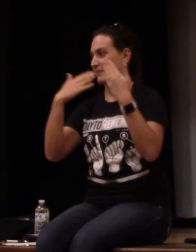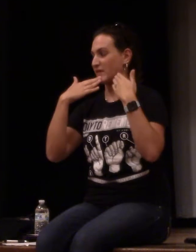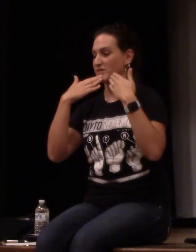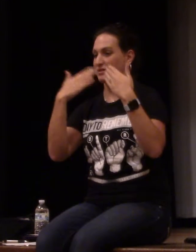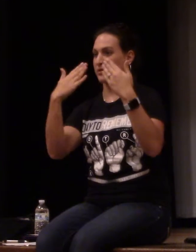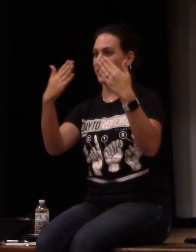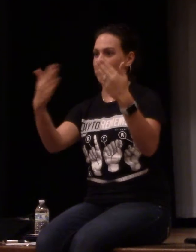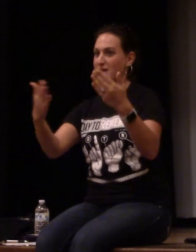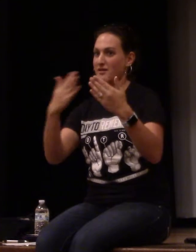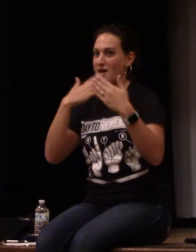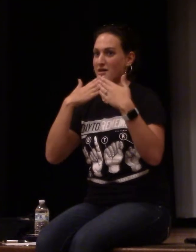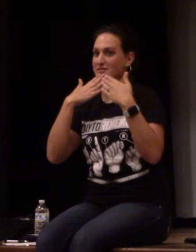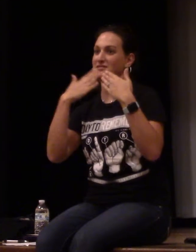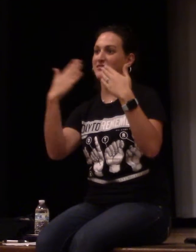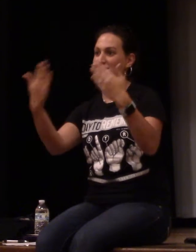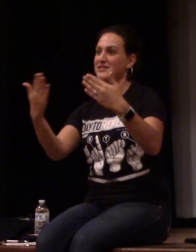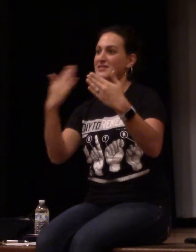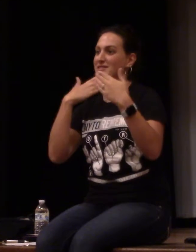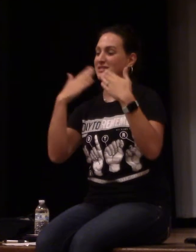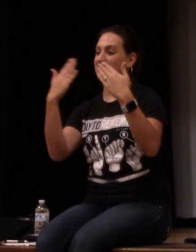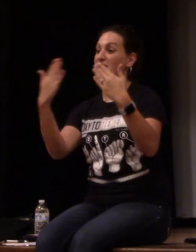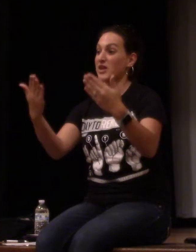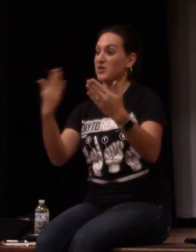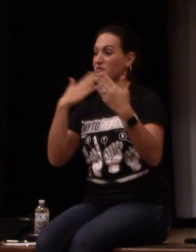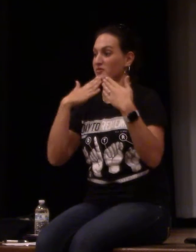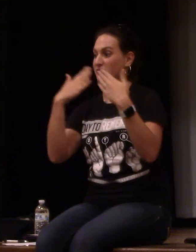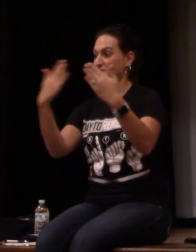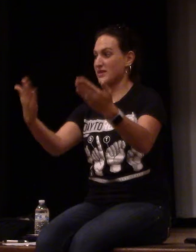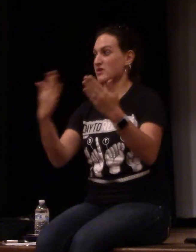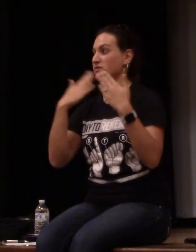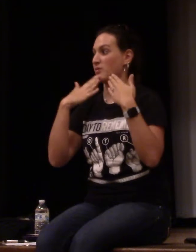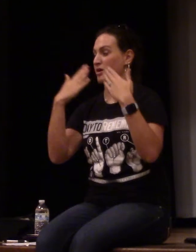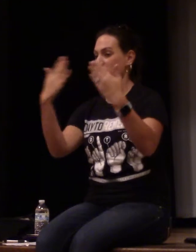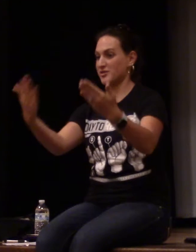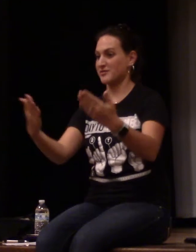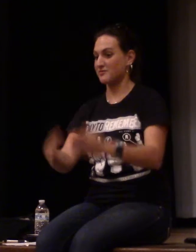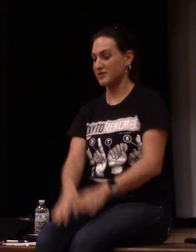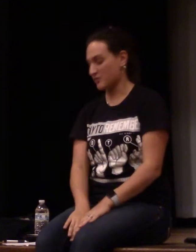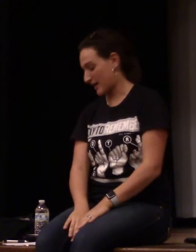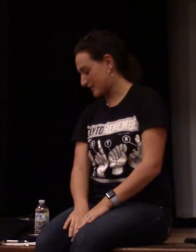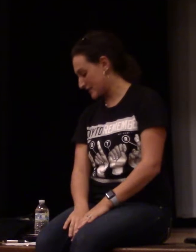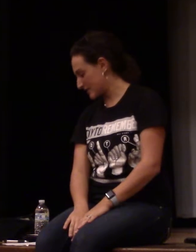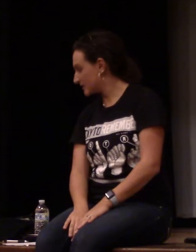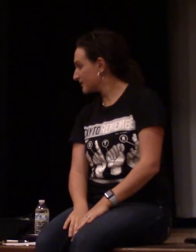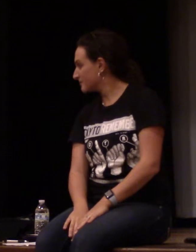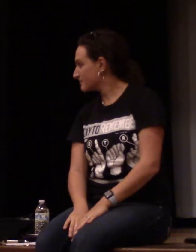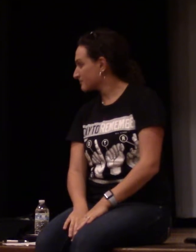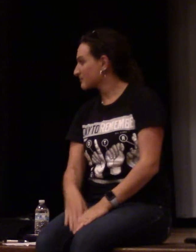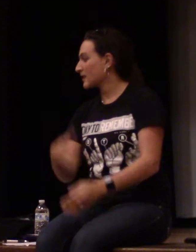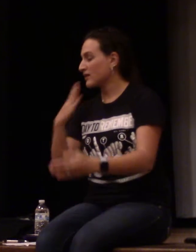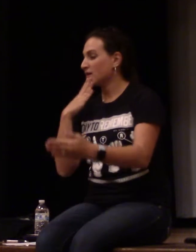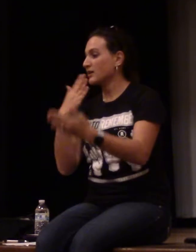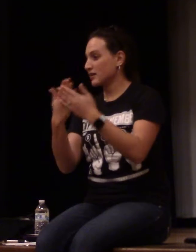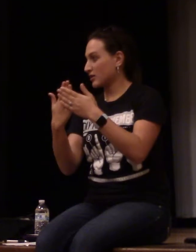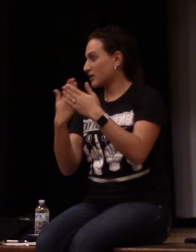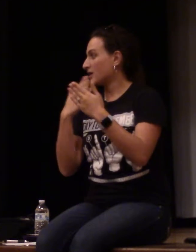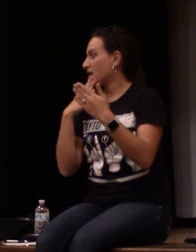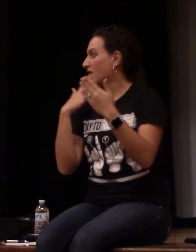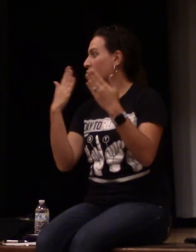So that's one that I sign a lot. Thank you. Thank you so much. With two hands. Good. the other one is the